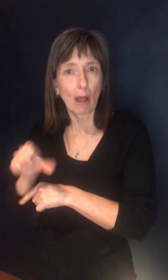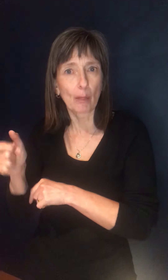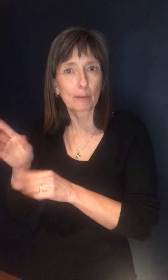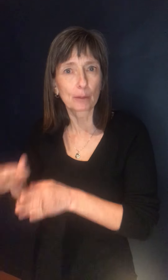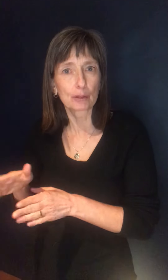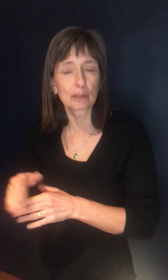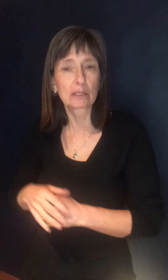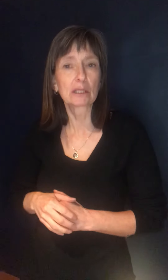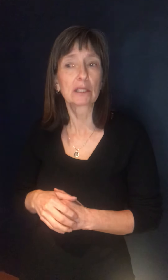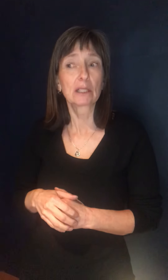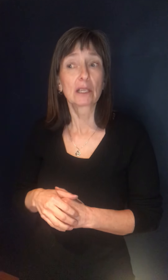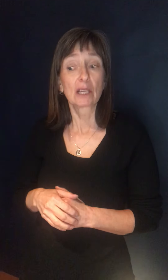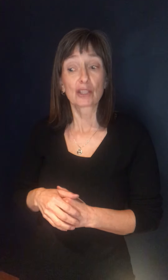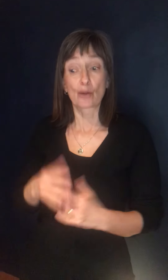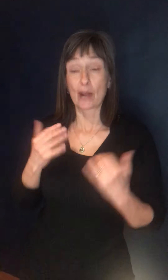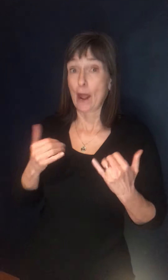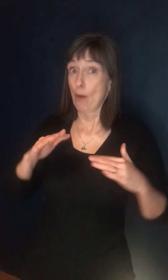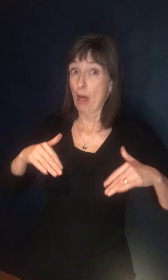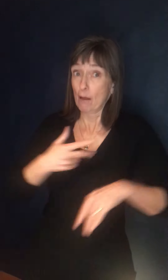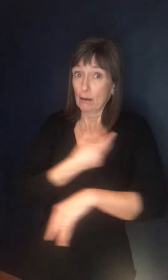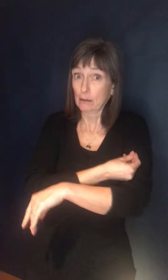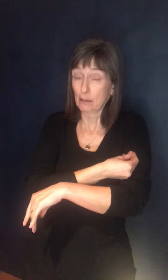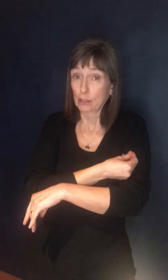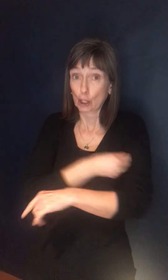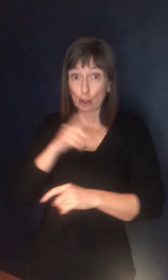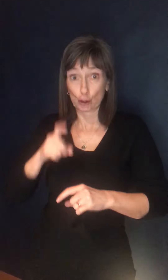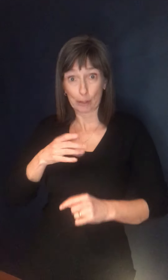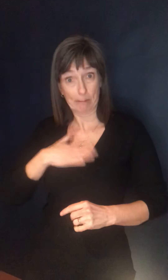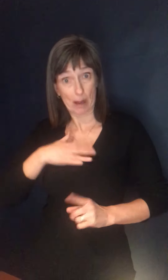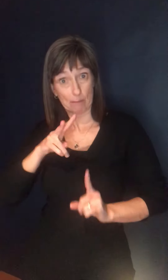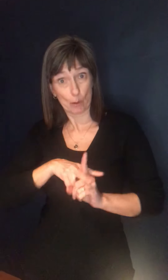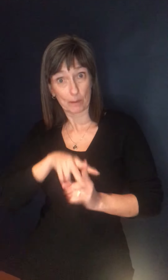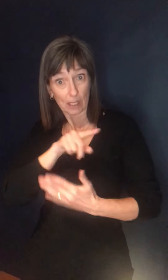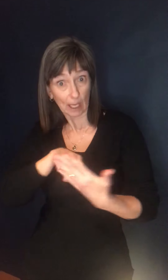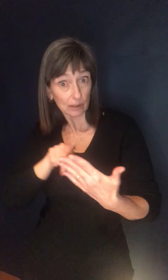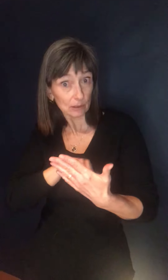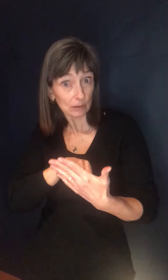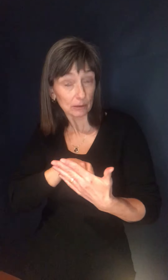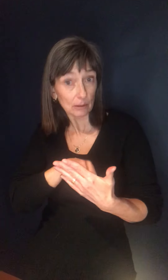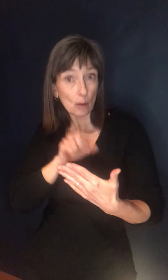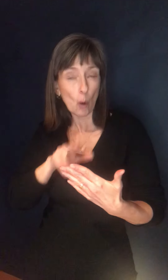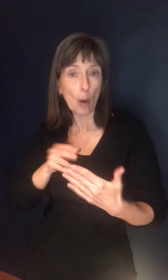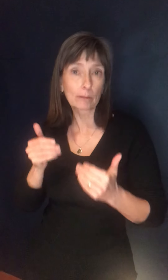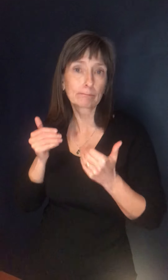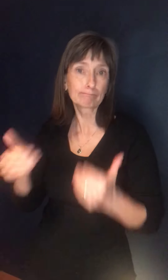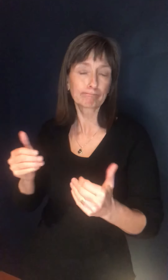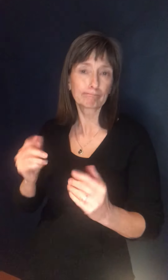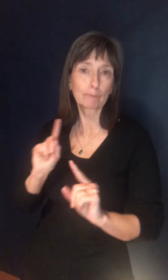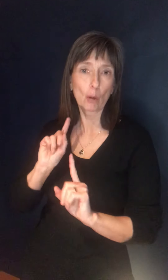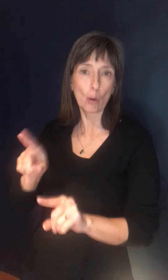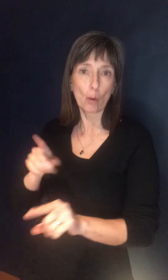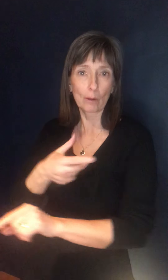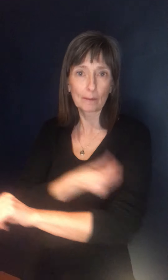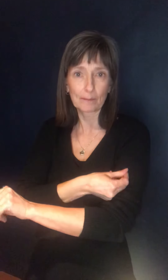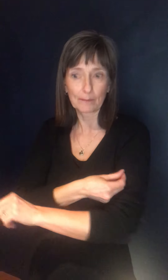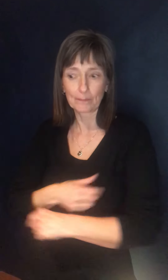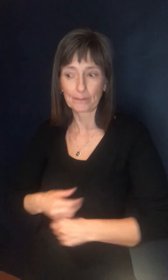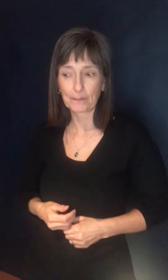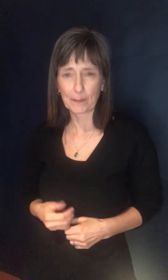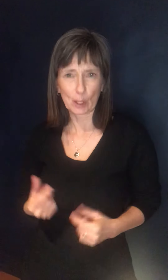for her to cancel, uh, for booking and wait to be rebooked later, or should she just go ahead and and get the vaccine, uh, with